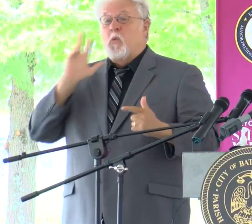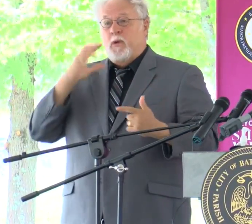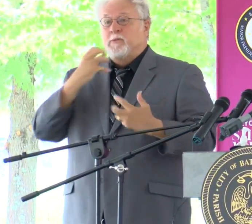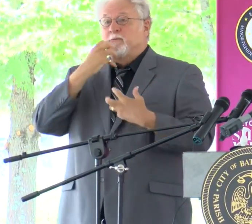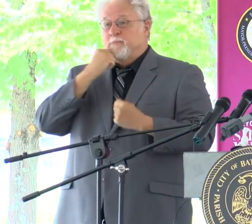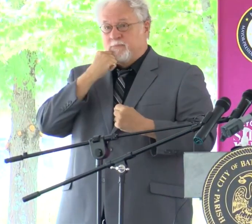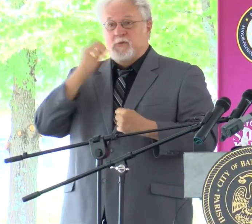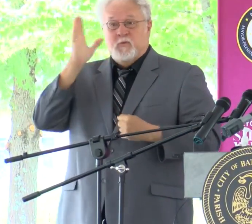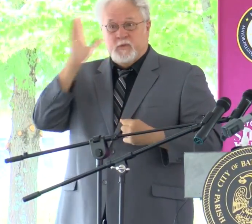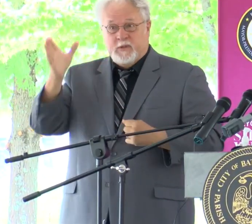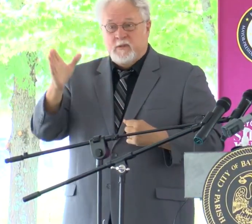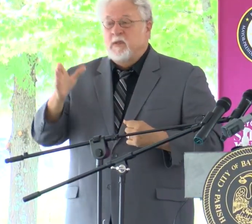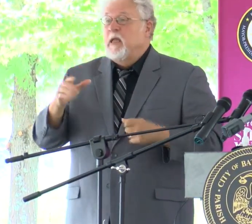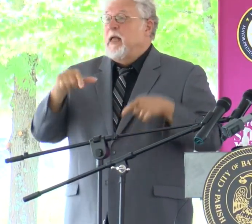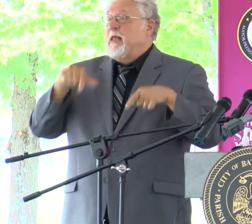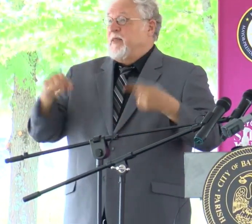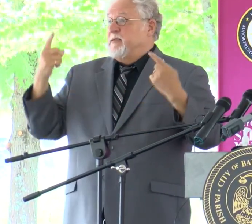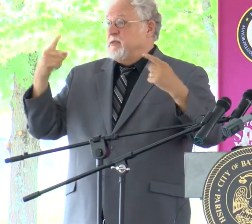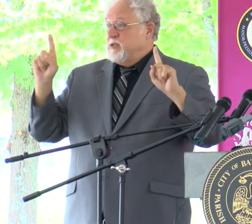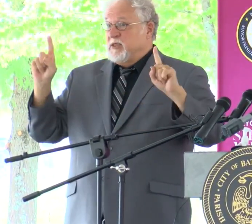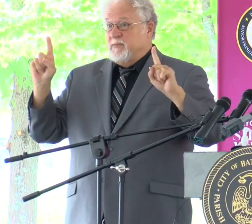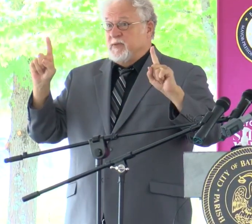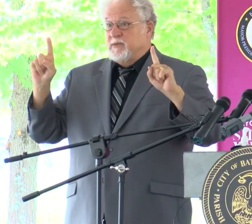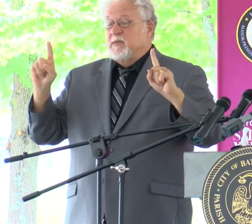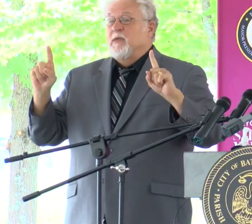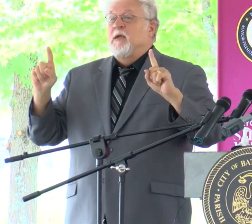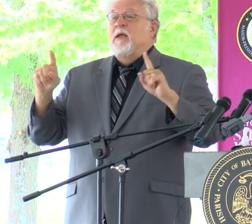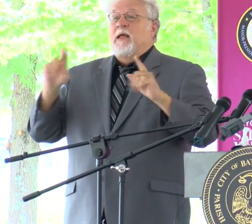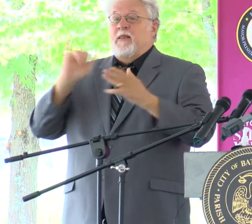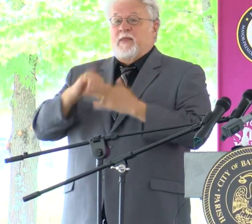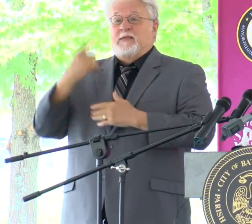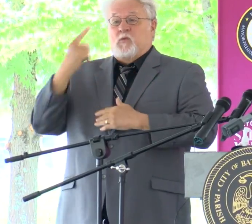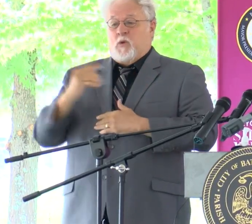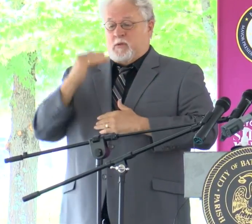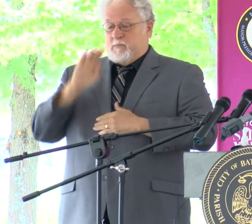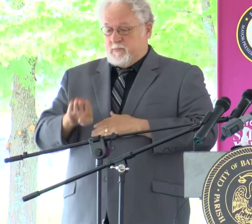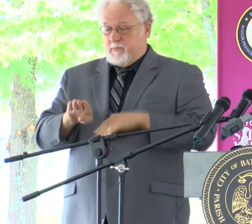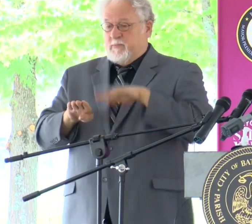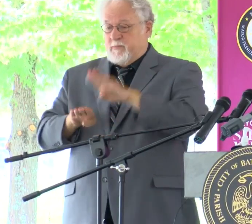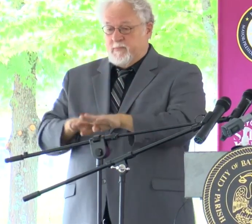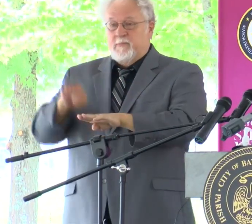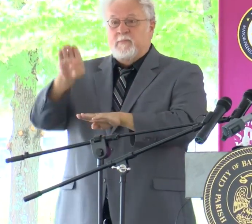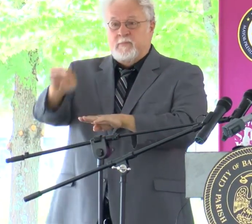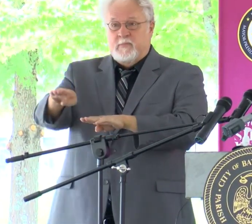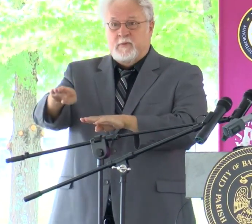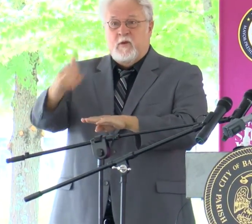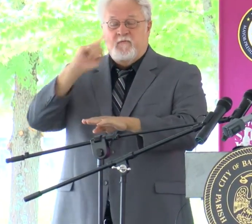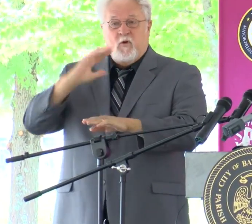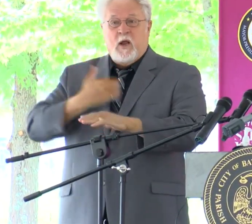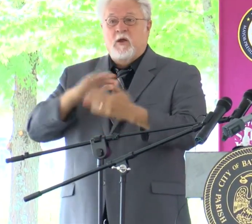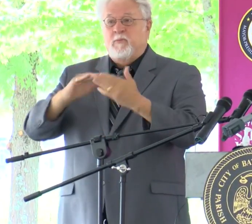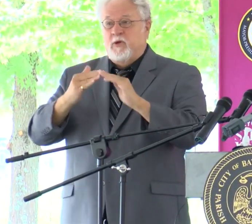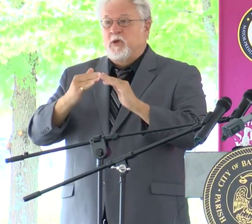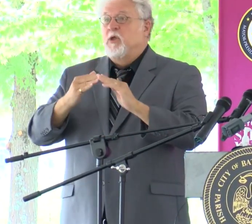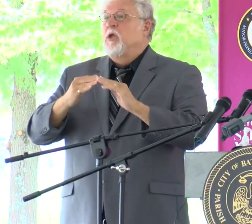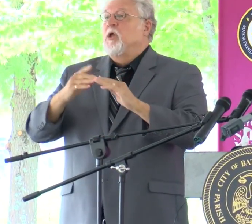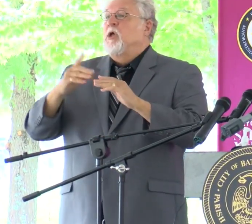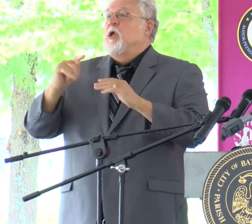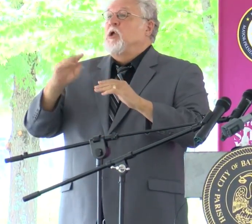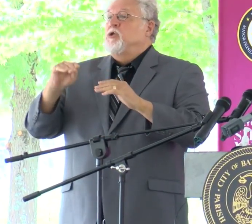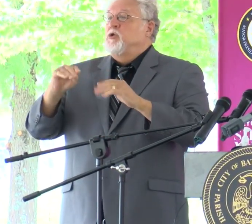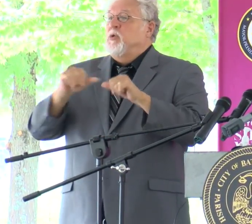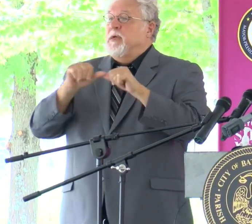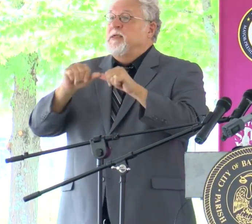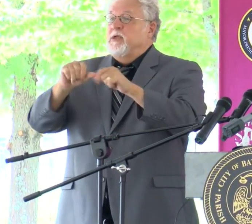dearly. This achievement serves as one of the stepping stones of our community that we will use to continue